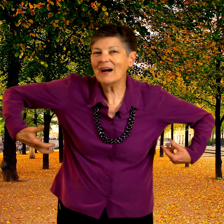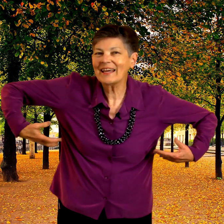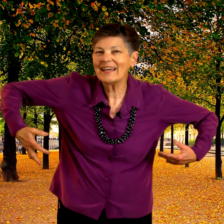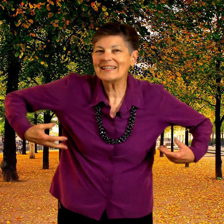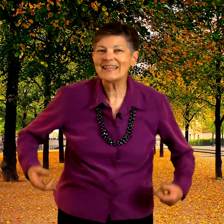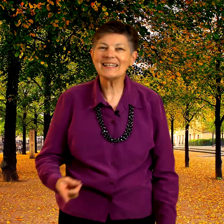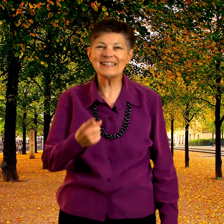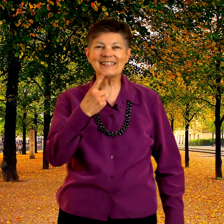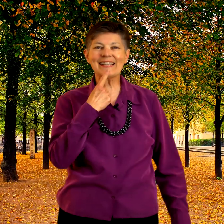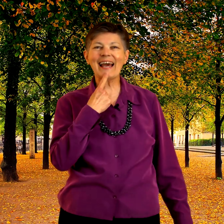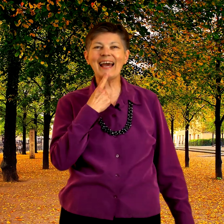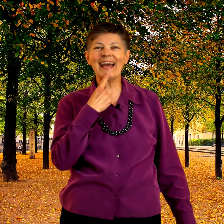monkey did say.